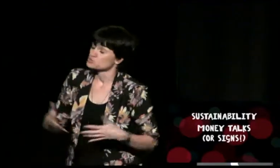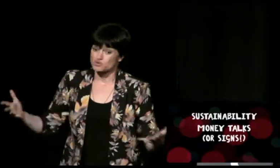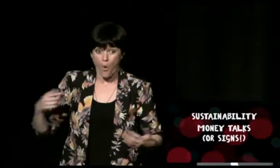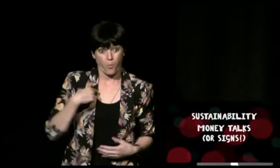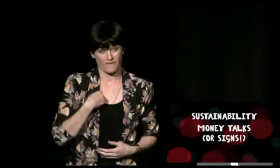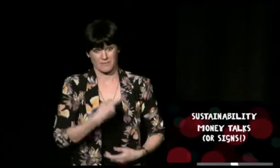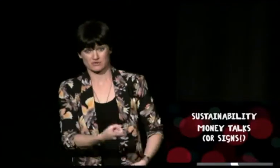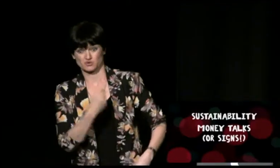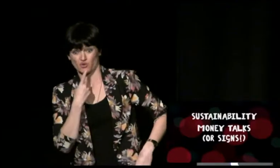text documents or images